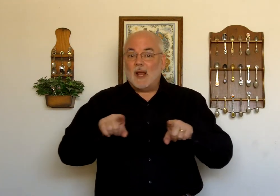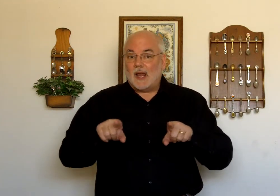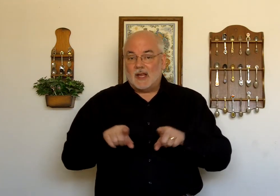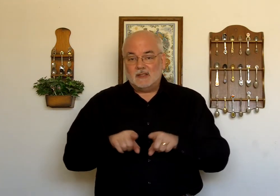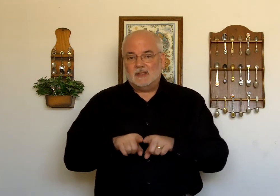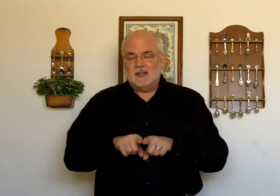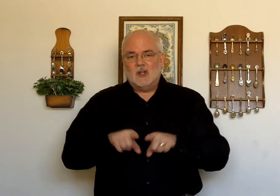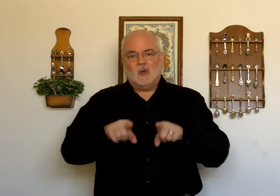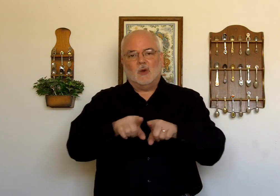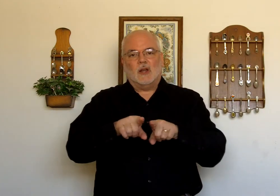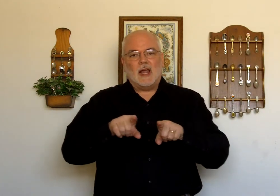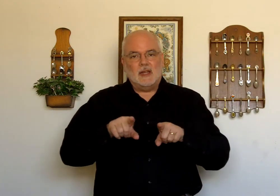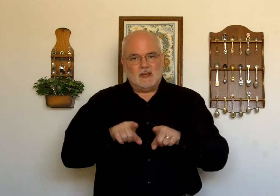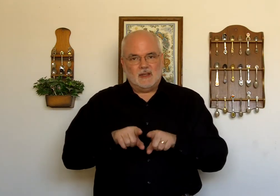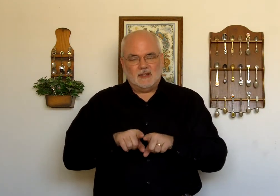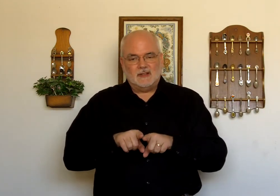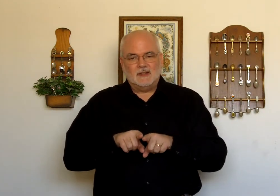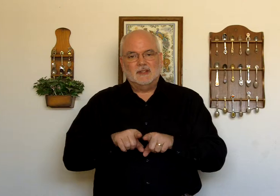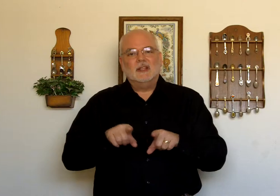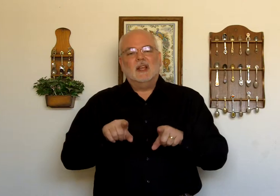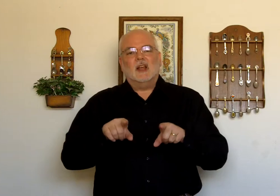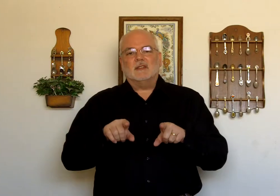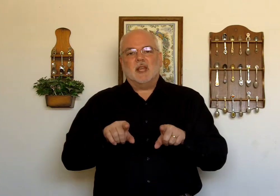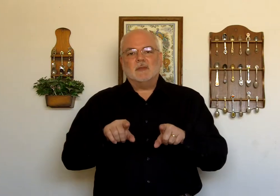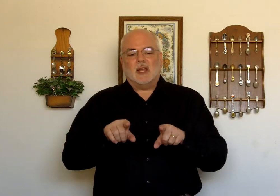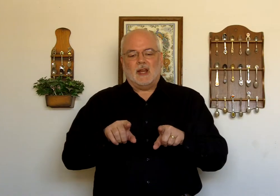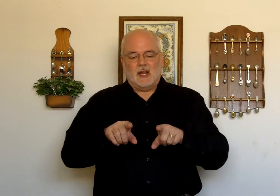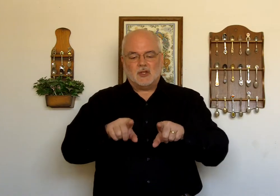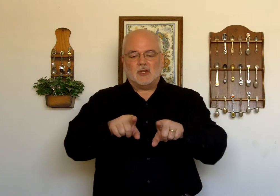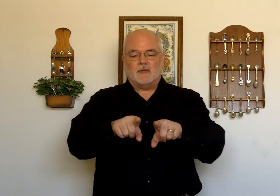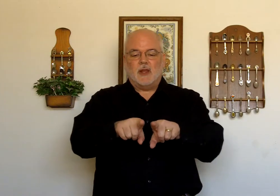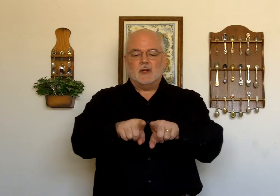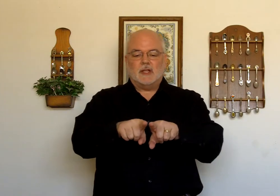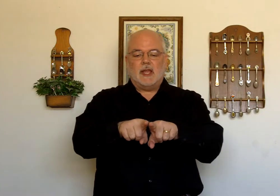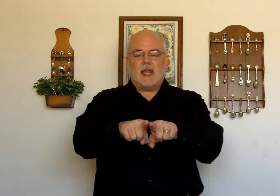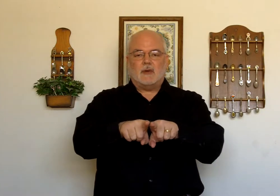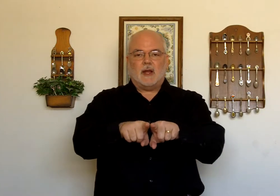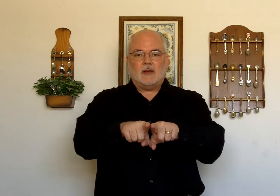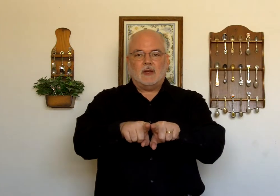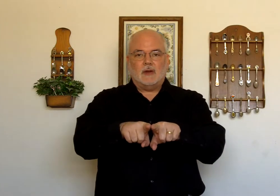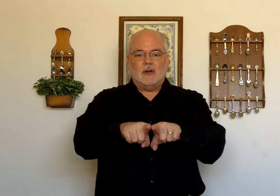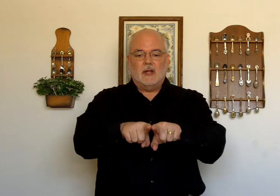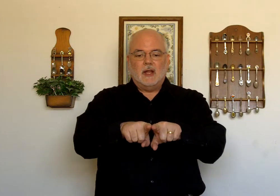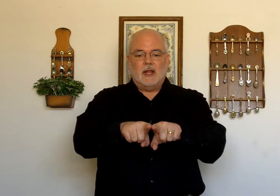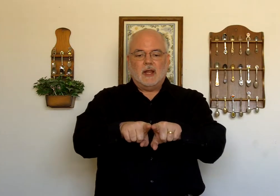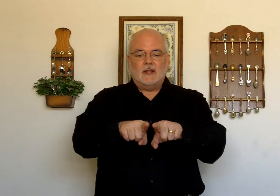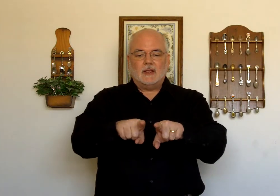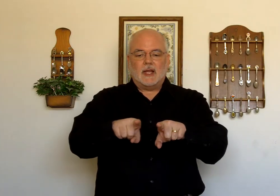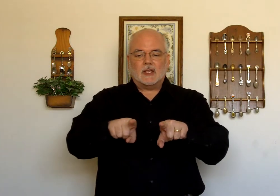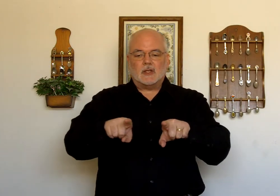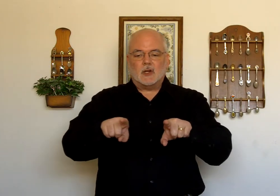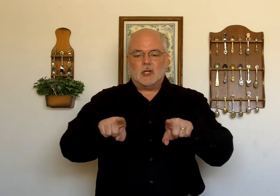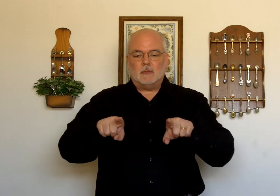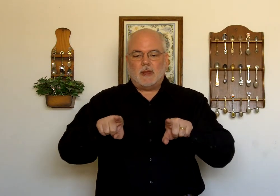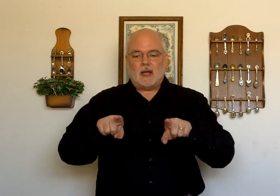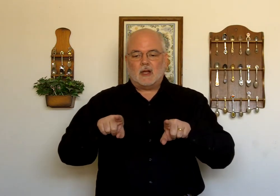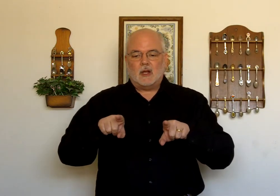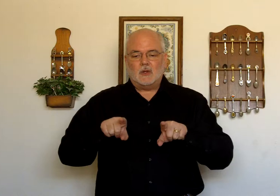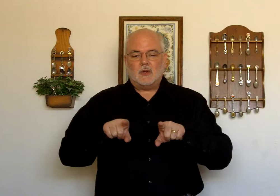well as. Or like. Same sign. And it's just fingers together out here. And then it's kind of circling back closer